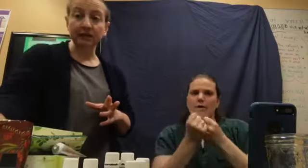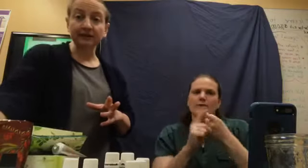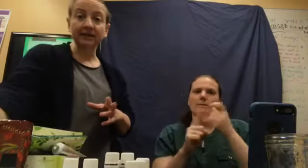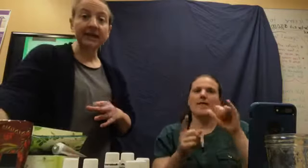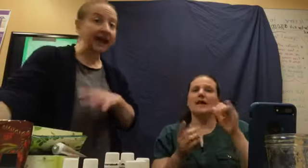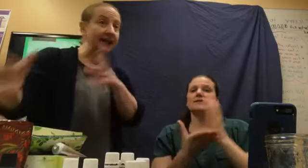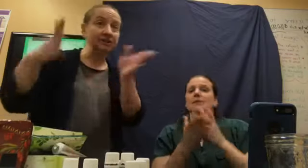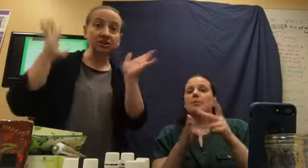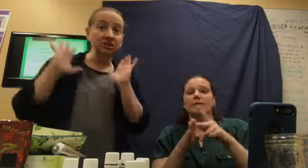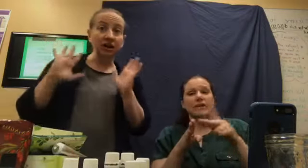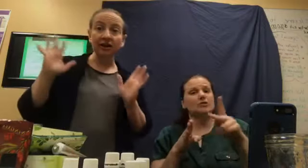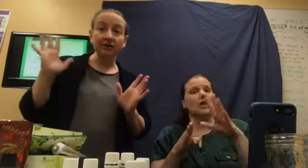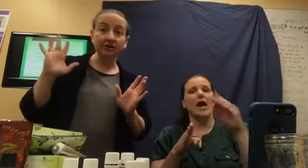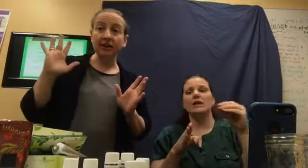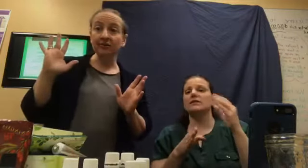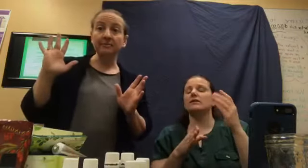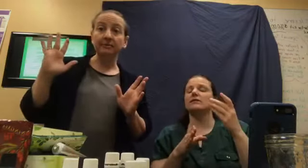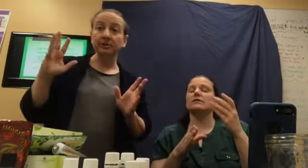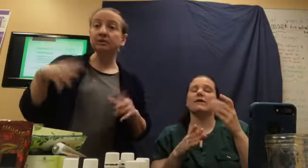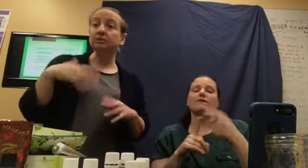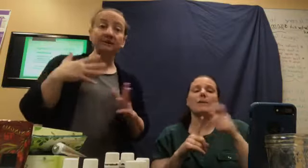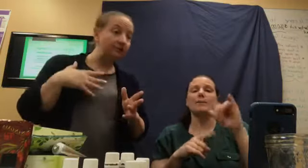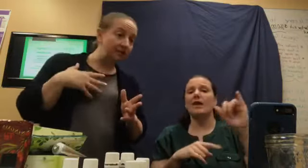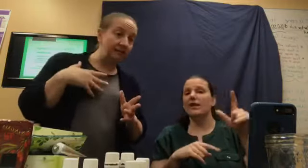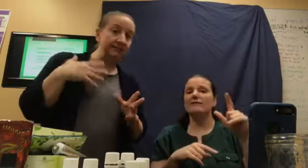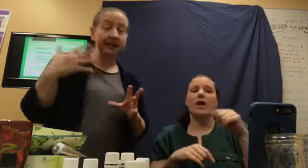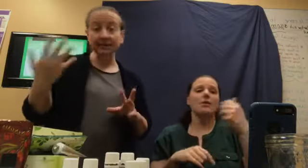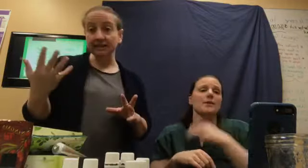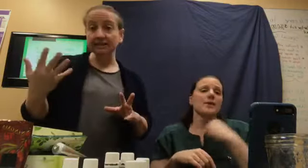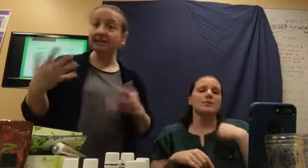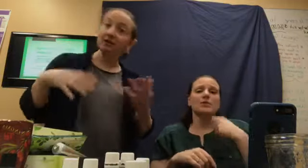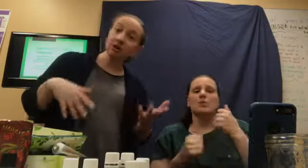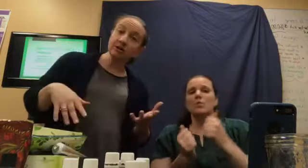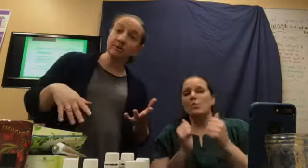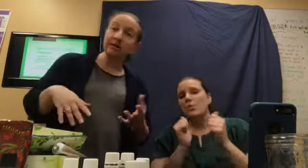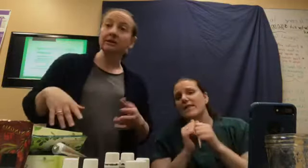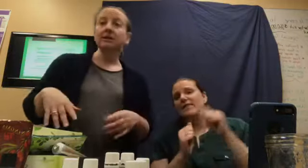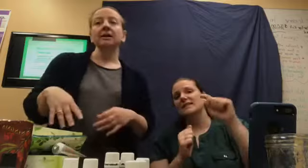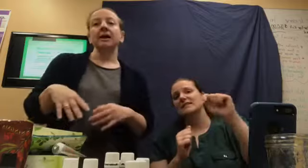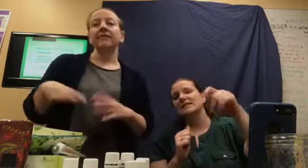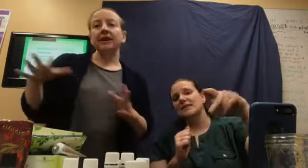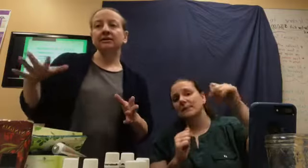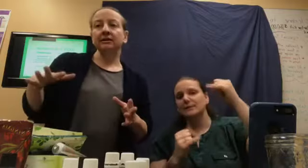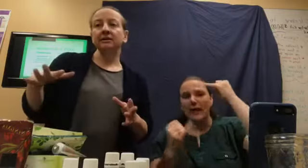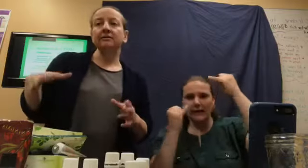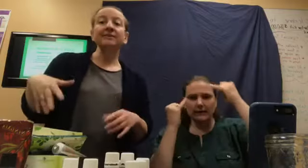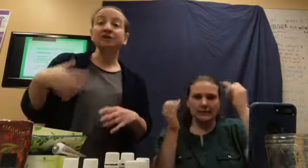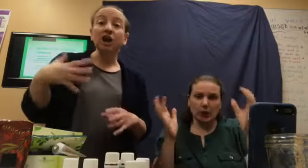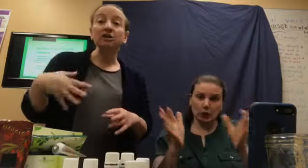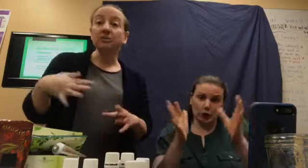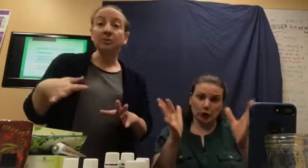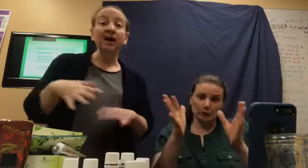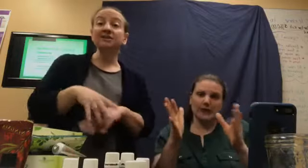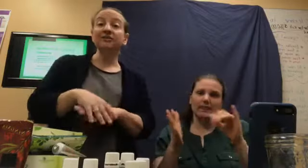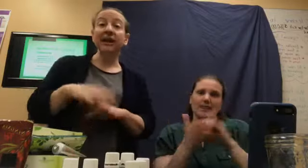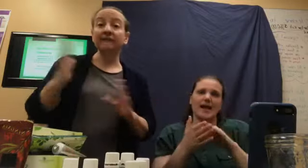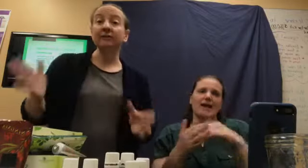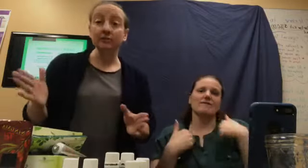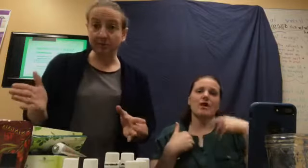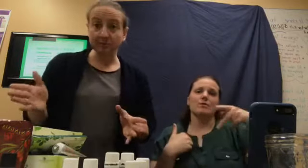Living and just all of the other members who give you tips and ideas and encouragement. And, that's awesome. There's also a prize for everyone who